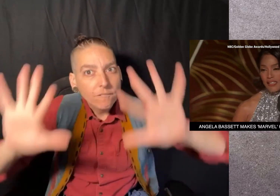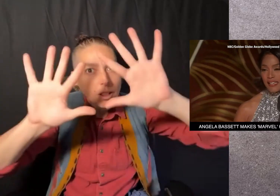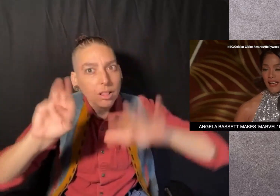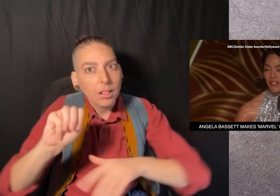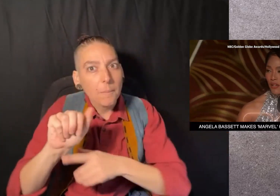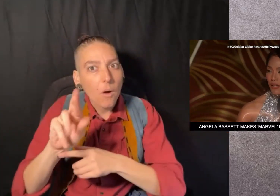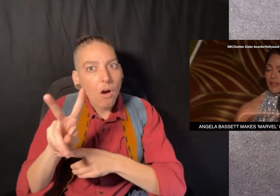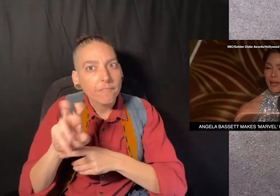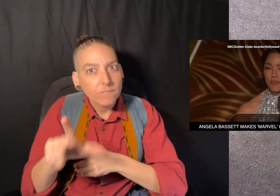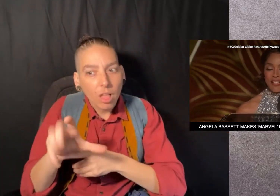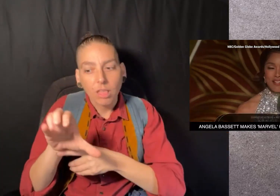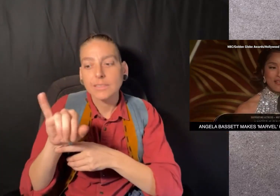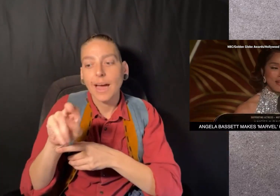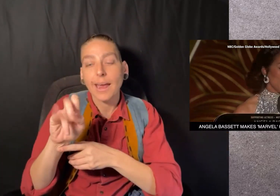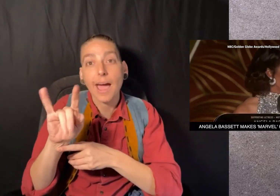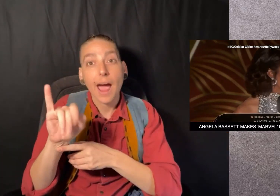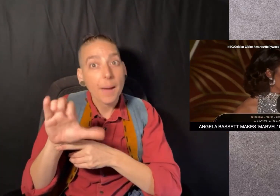Marvel Comic Universe film.